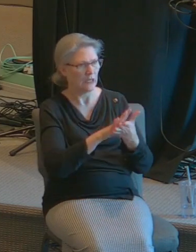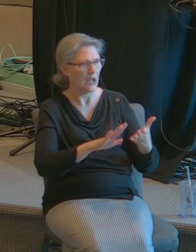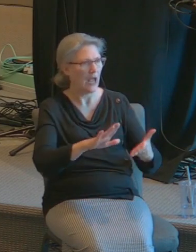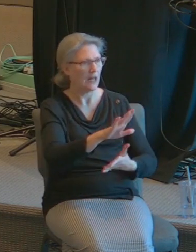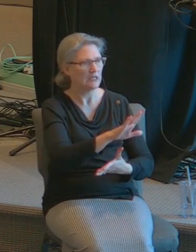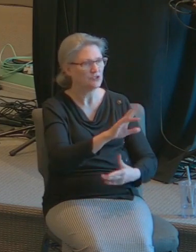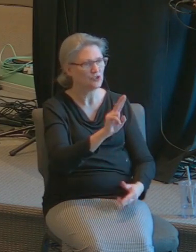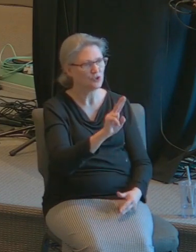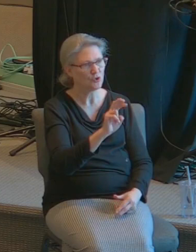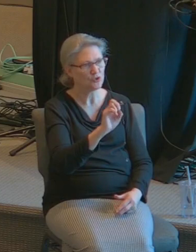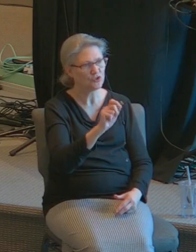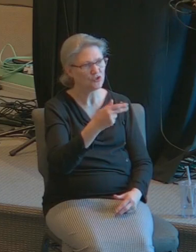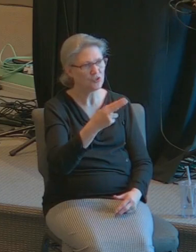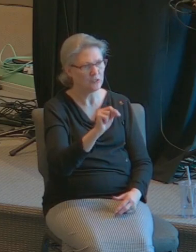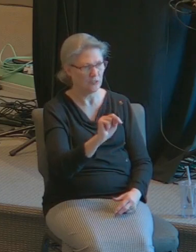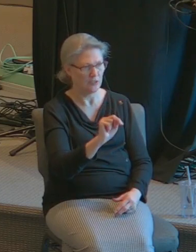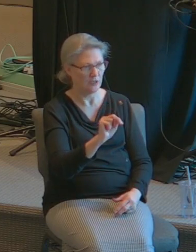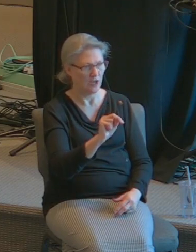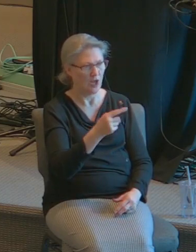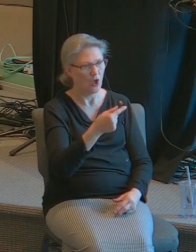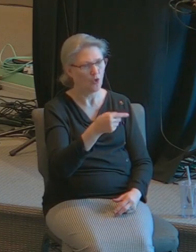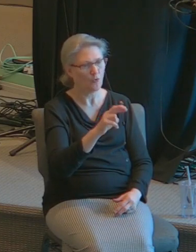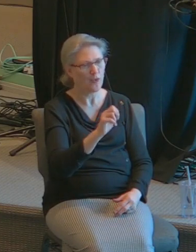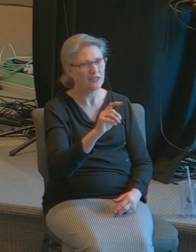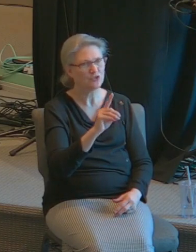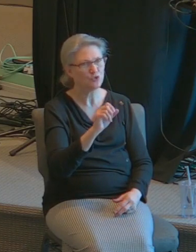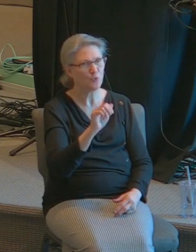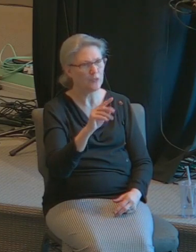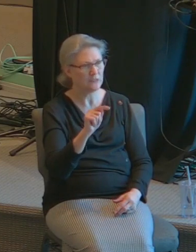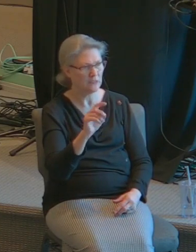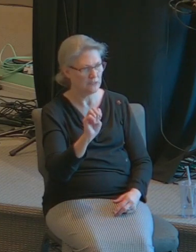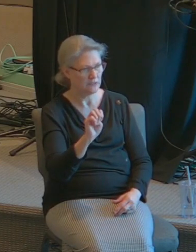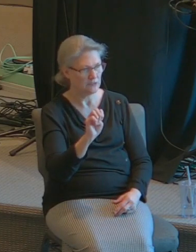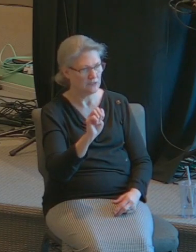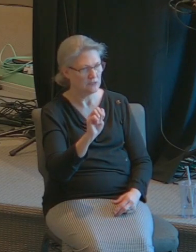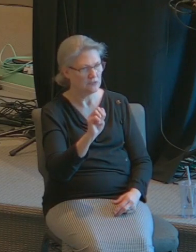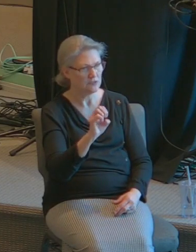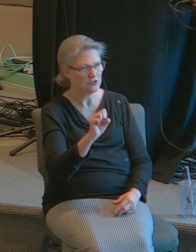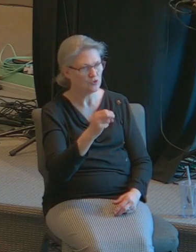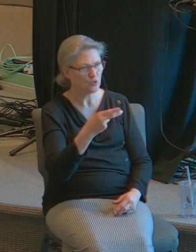I don't know why they want a 92 year old preaching teaching there